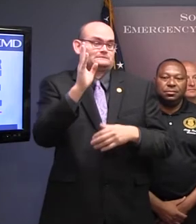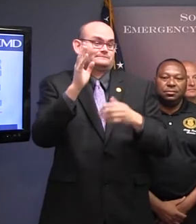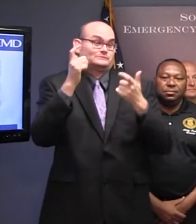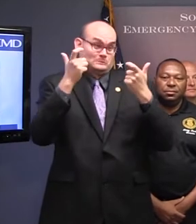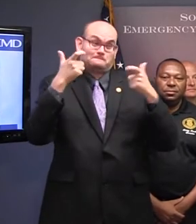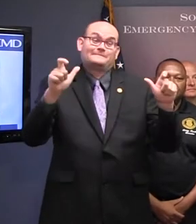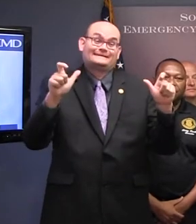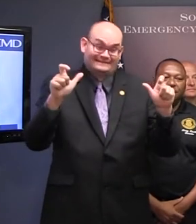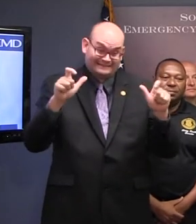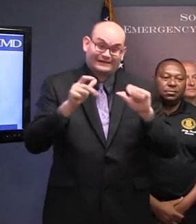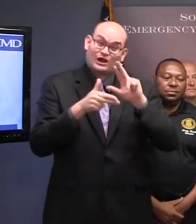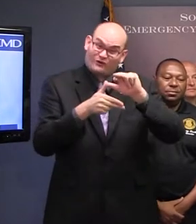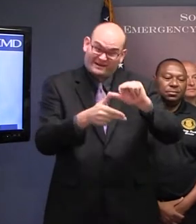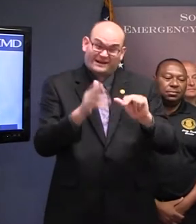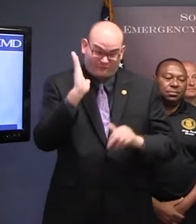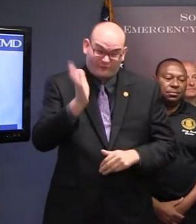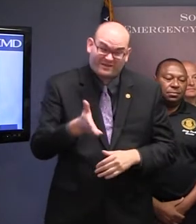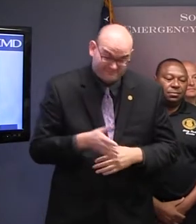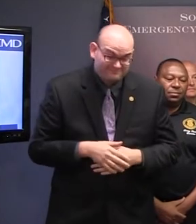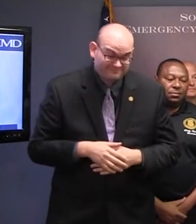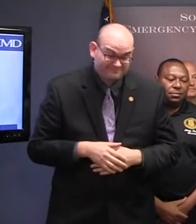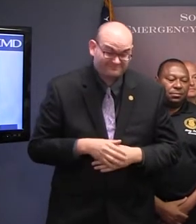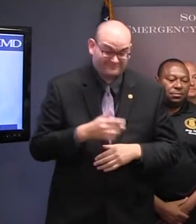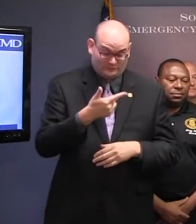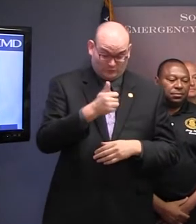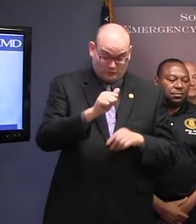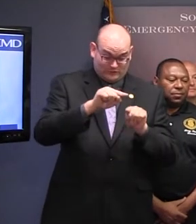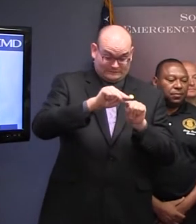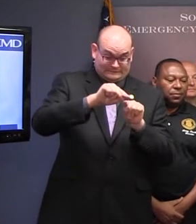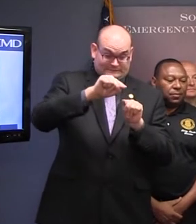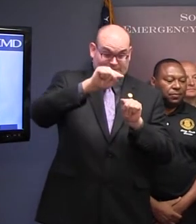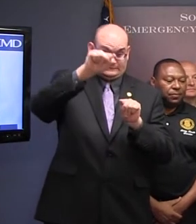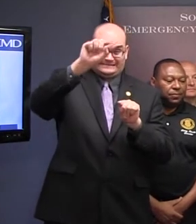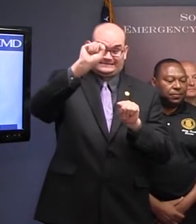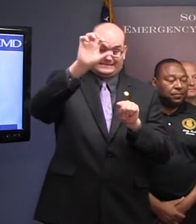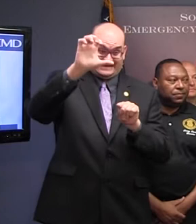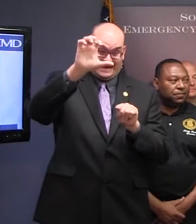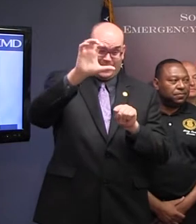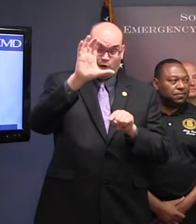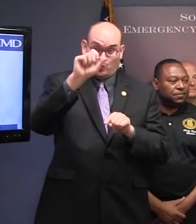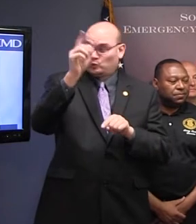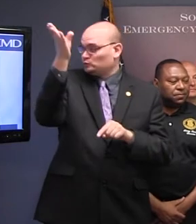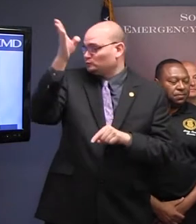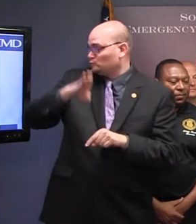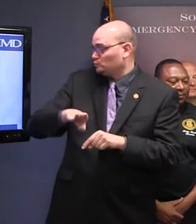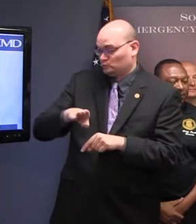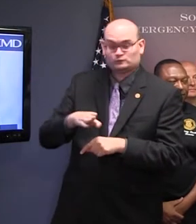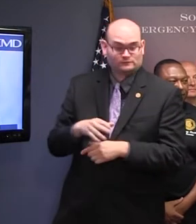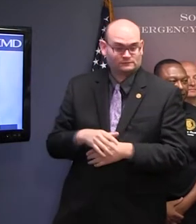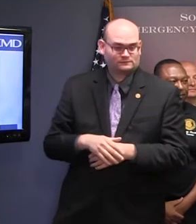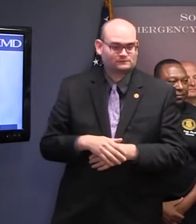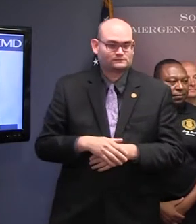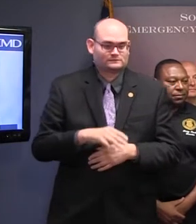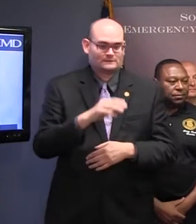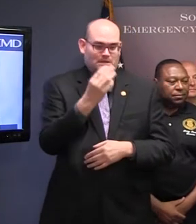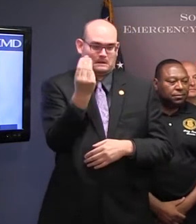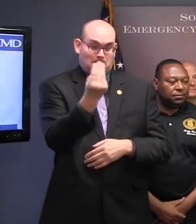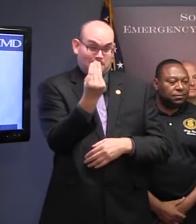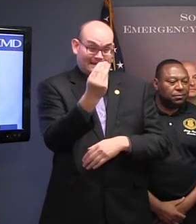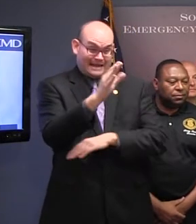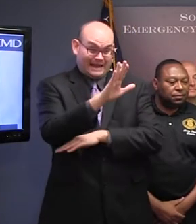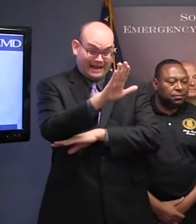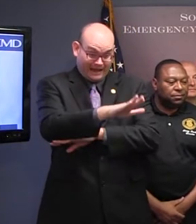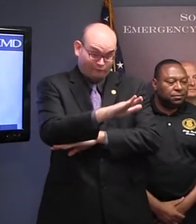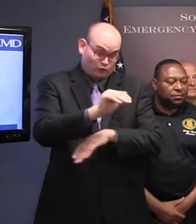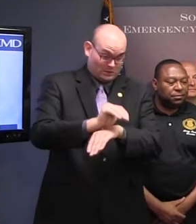landfall somewhere along the Georgia or South Carolina coast late Monday or Monday night. Irma is then expected to